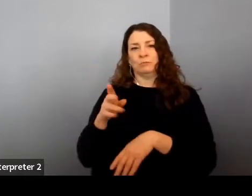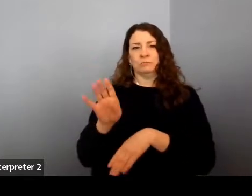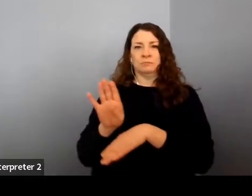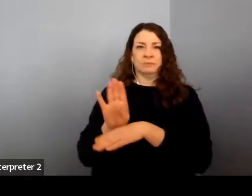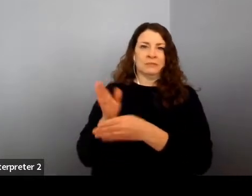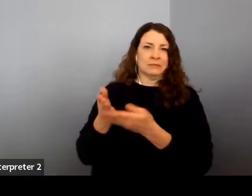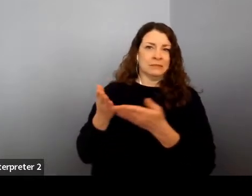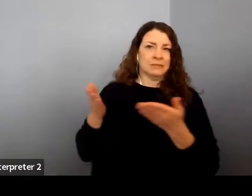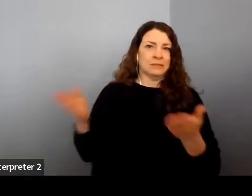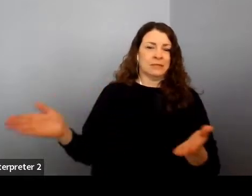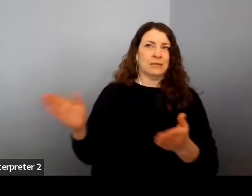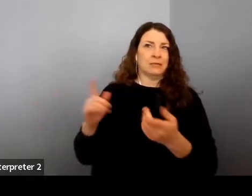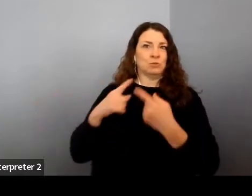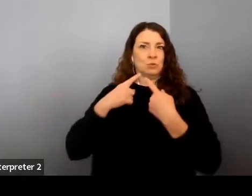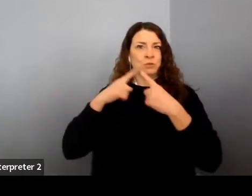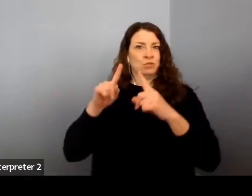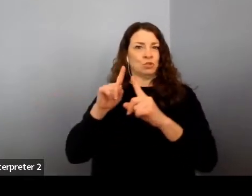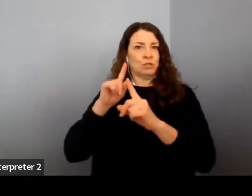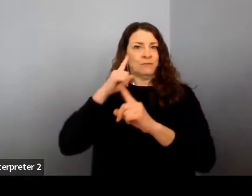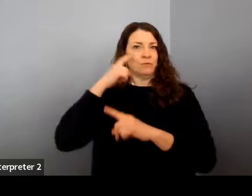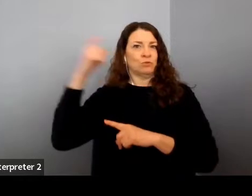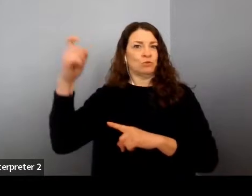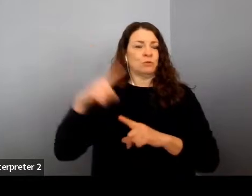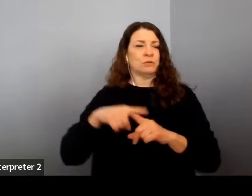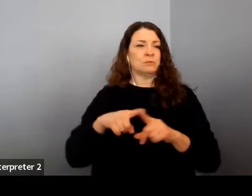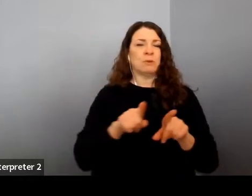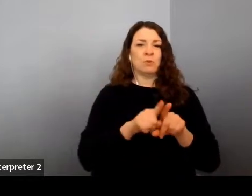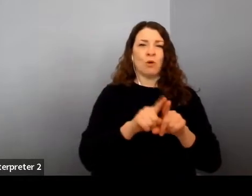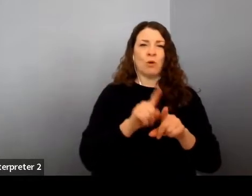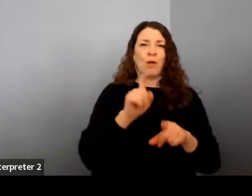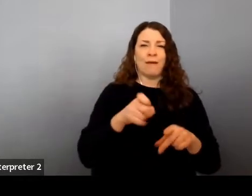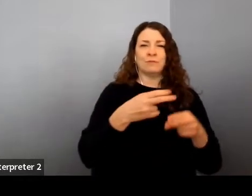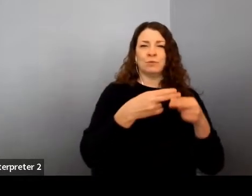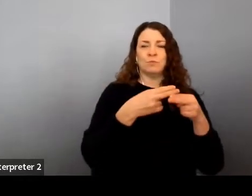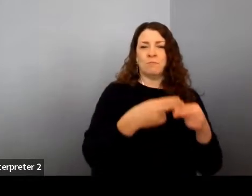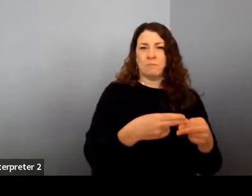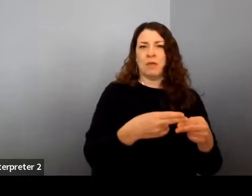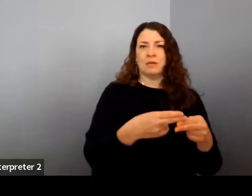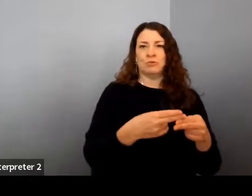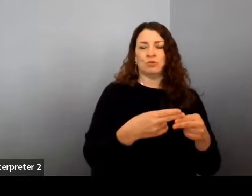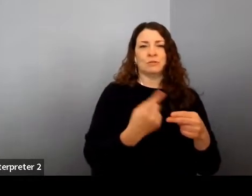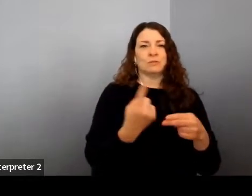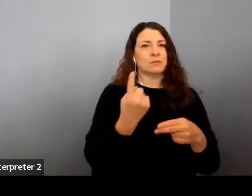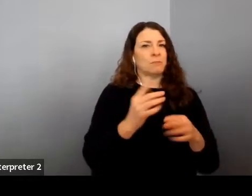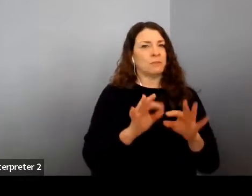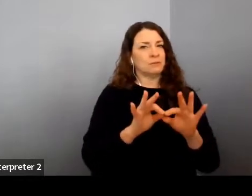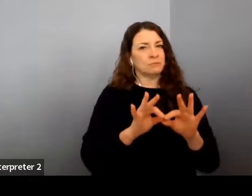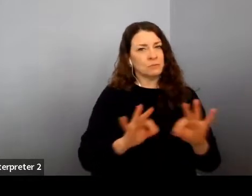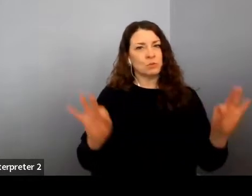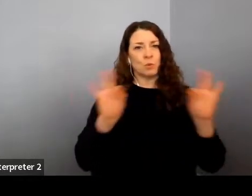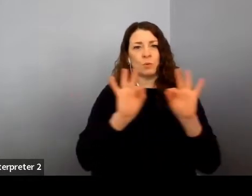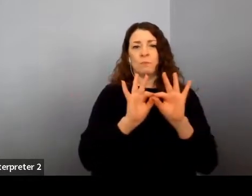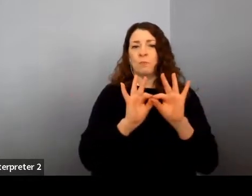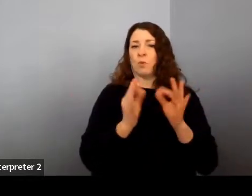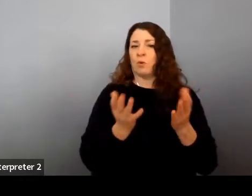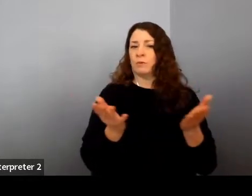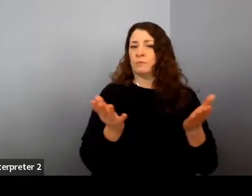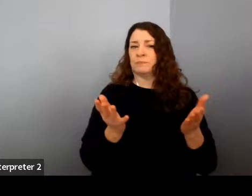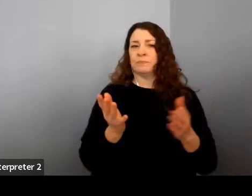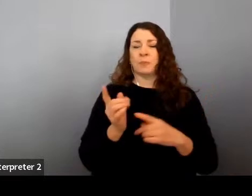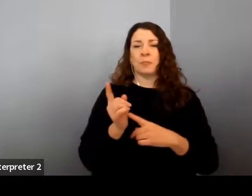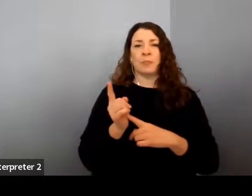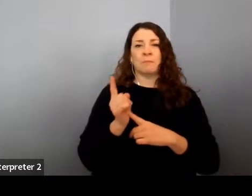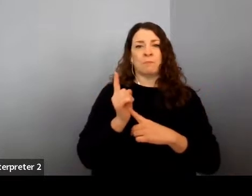know, achieve your dreams. But I think it would be remiss not to mention it because it's something that was so important. The moment that I